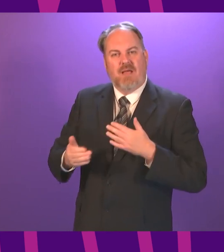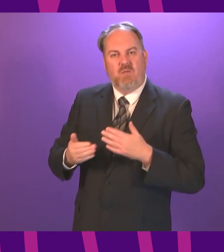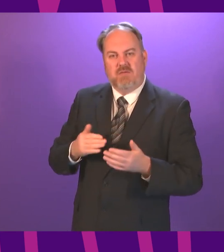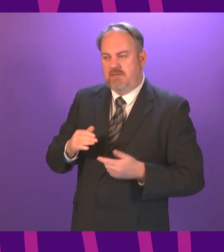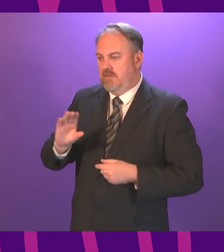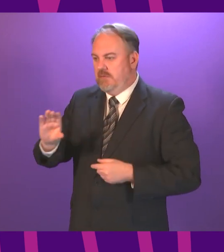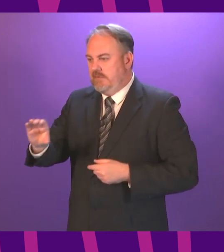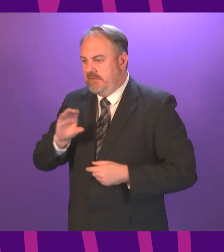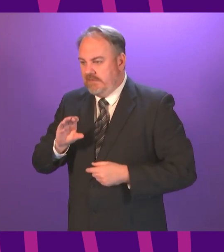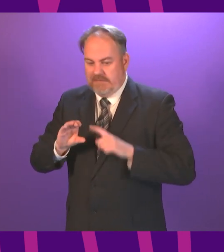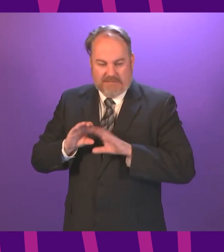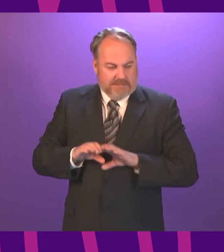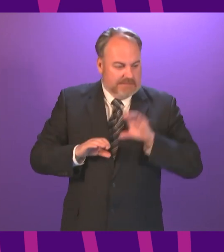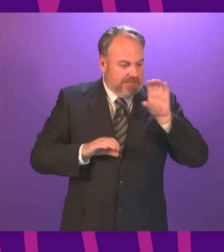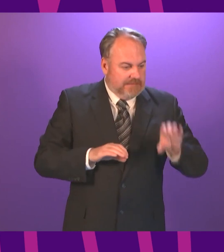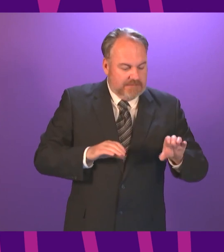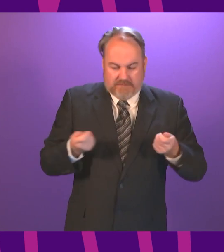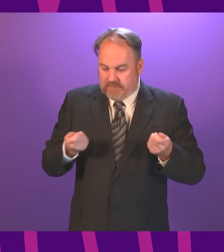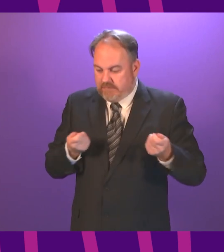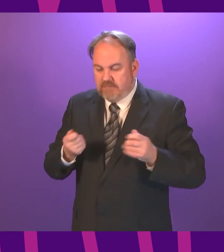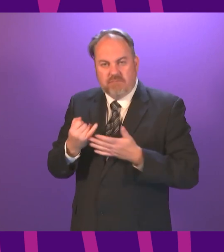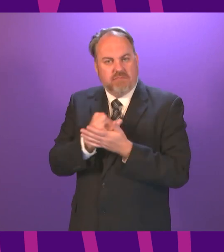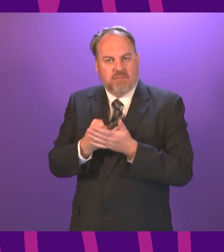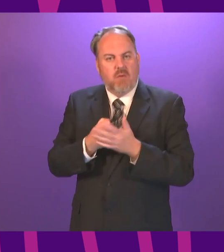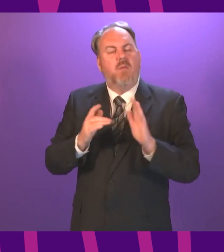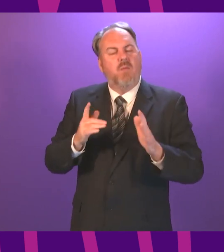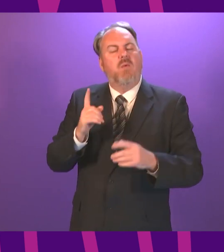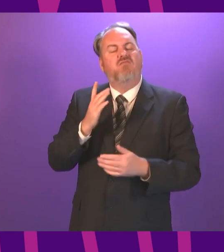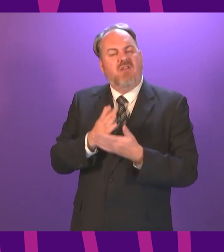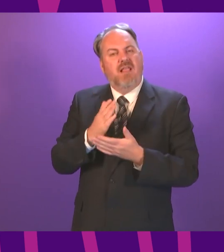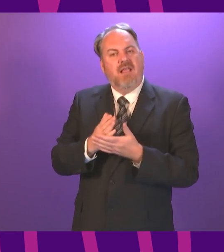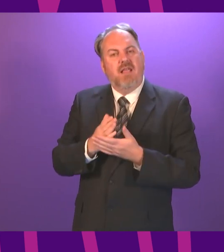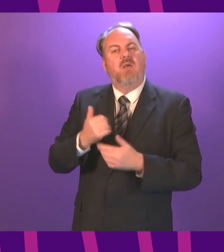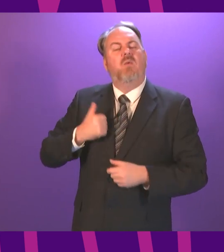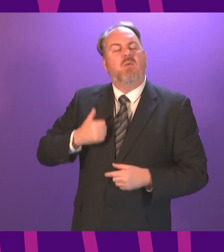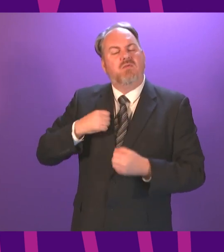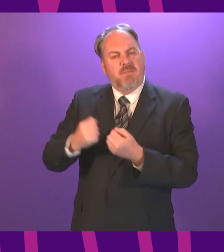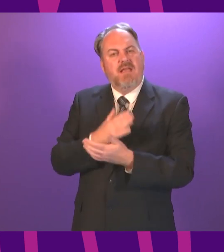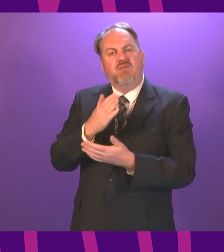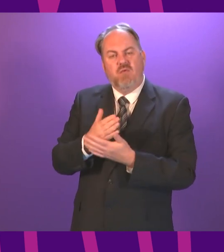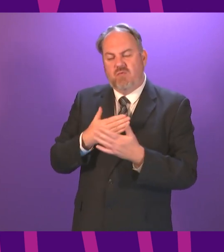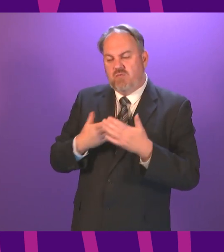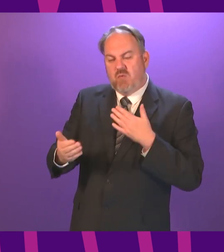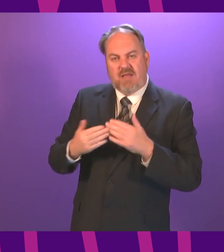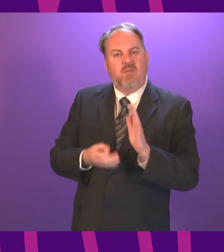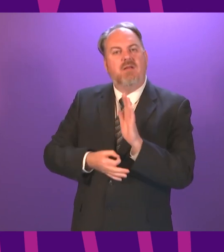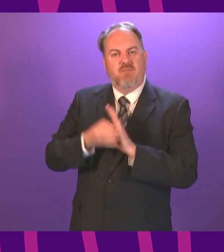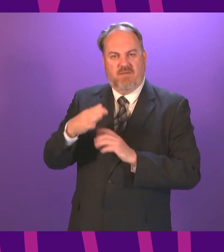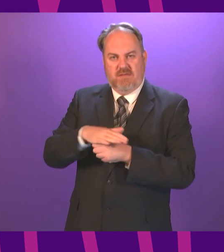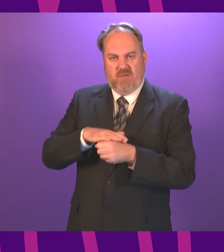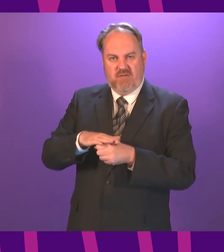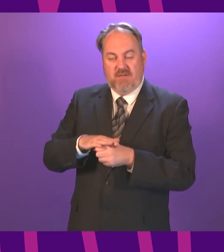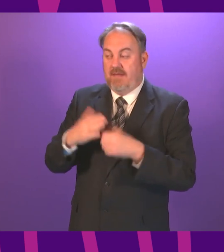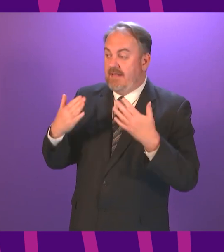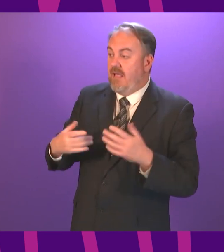to pay Paul and does add to the assets that we have here to help properly begin to tackle this issue. Thank you. I now call